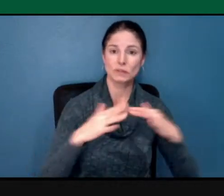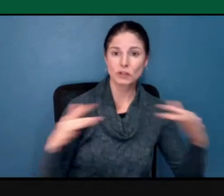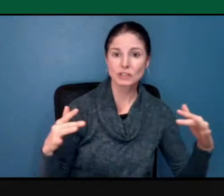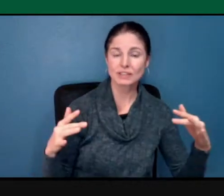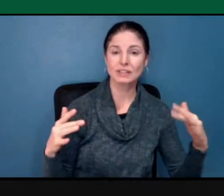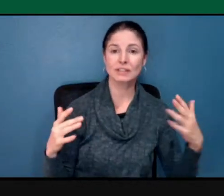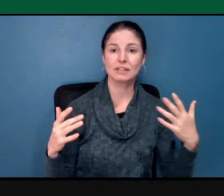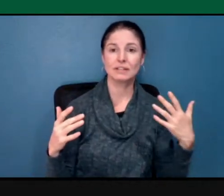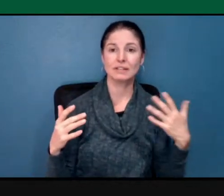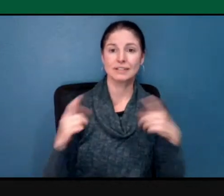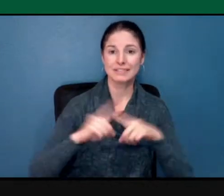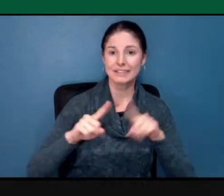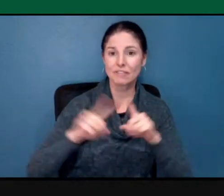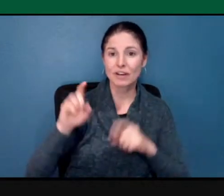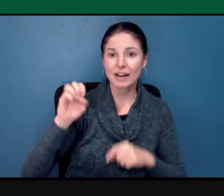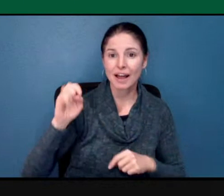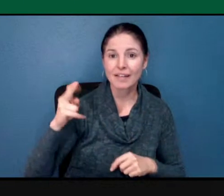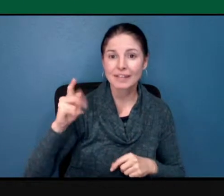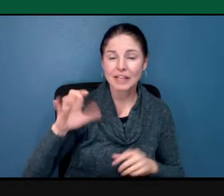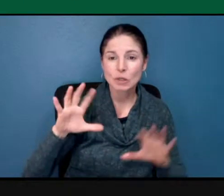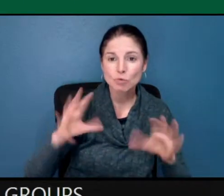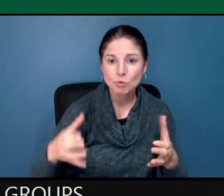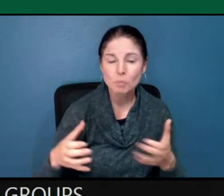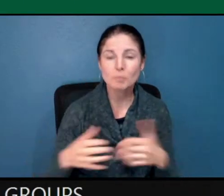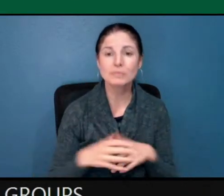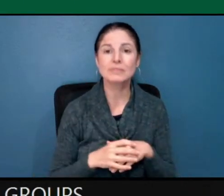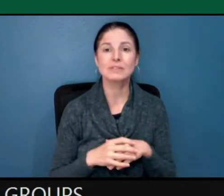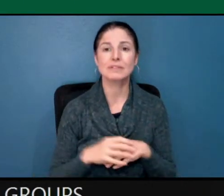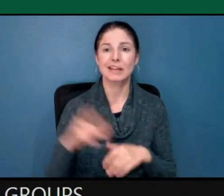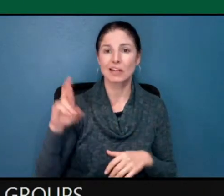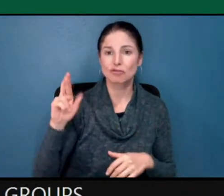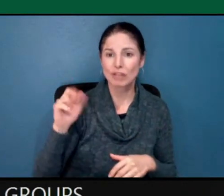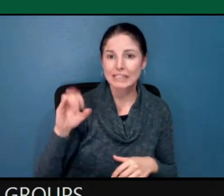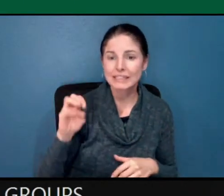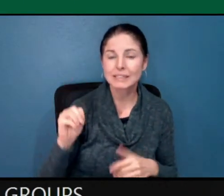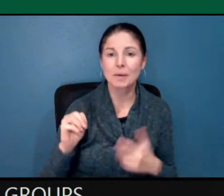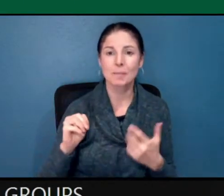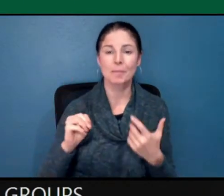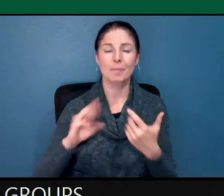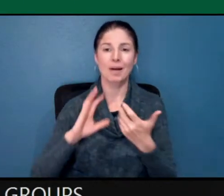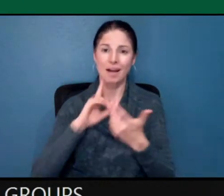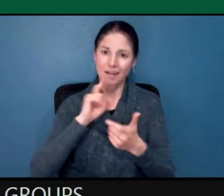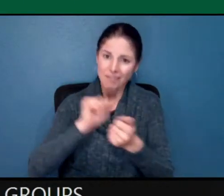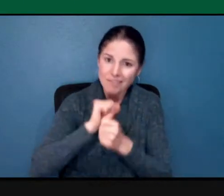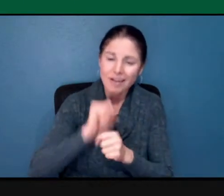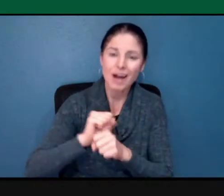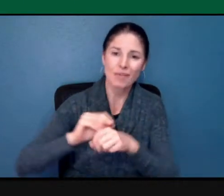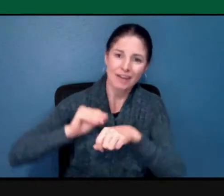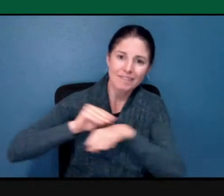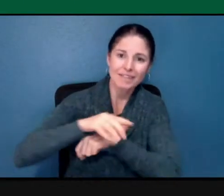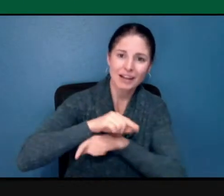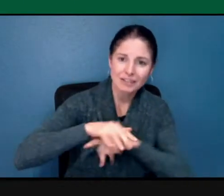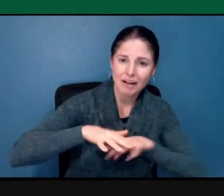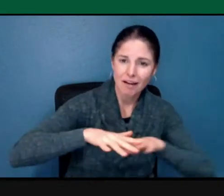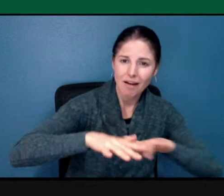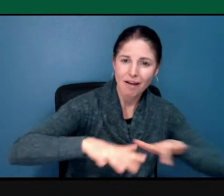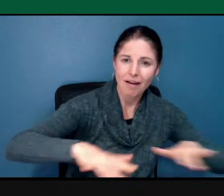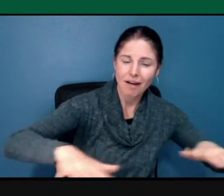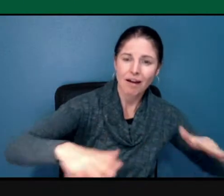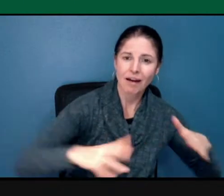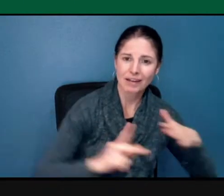historical forms of racism that have affected, you know, all our communities,